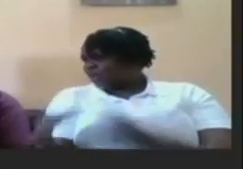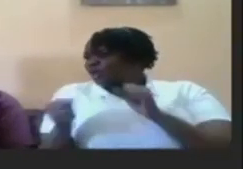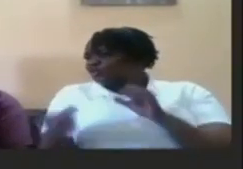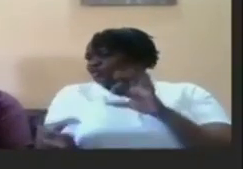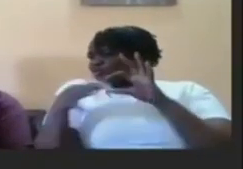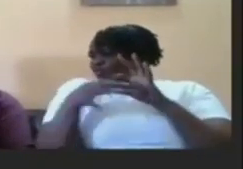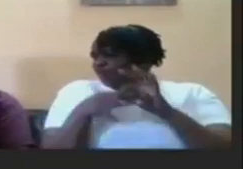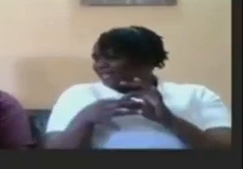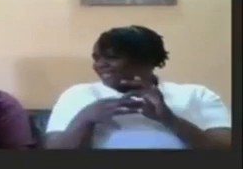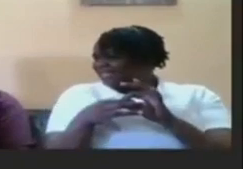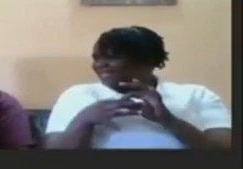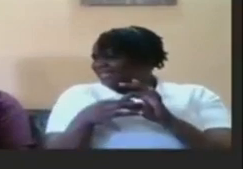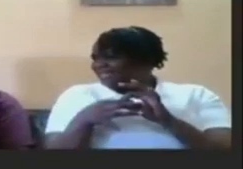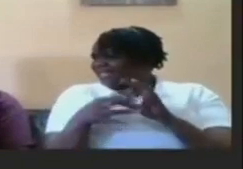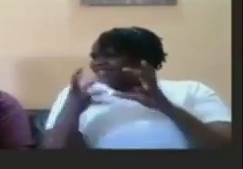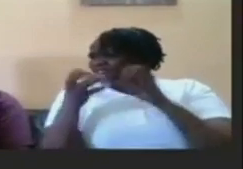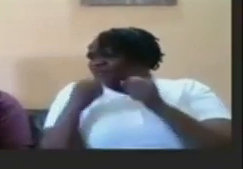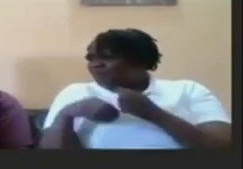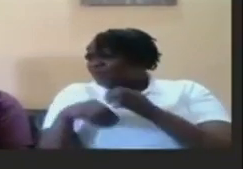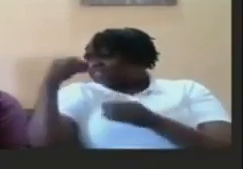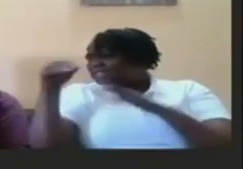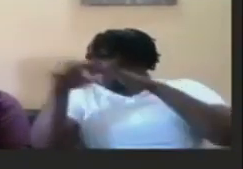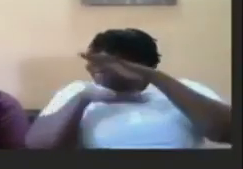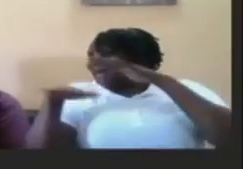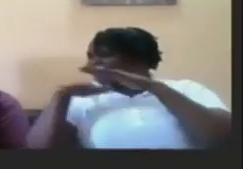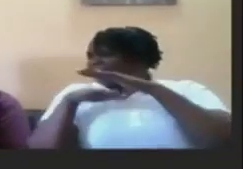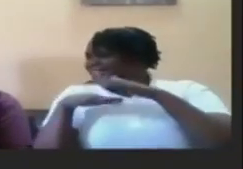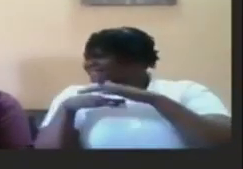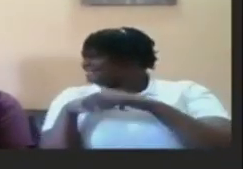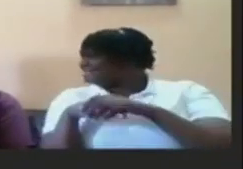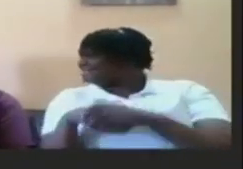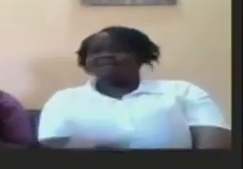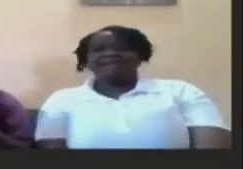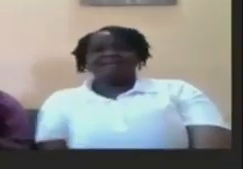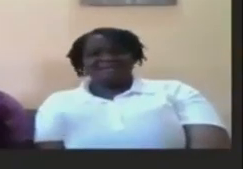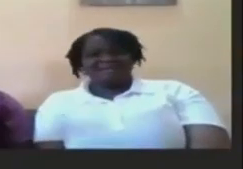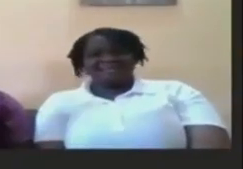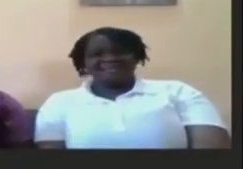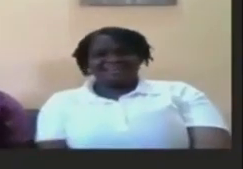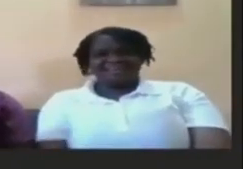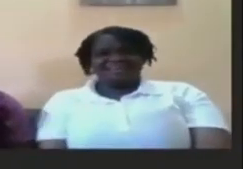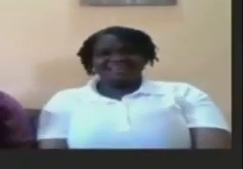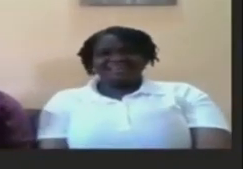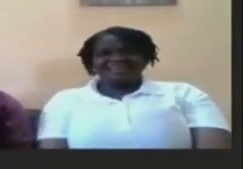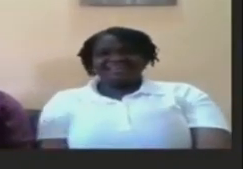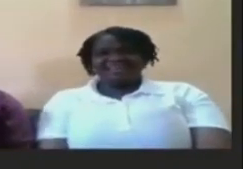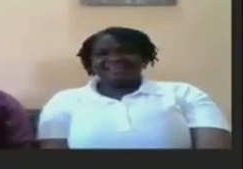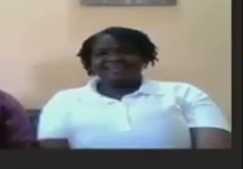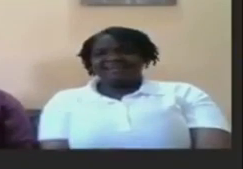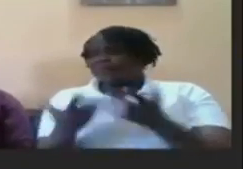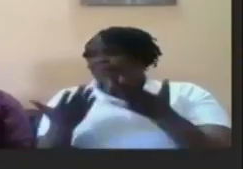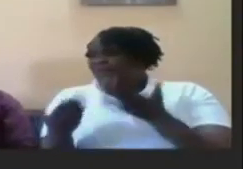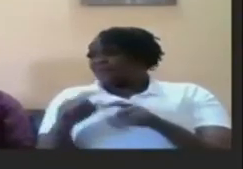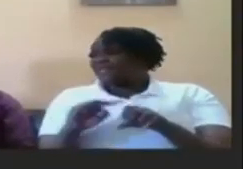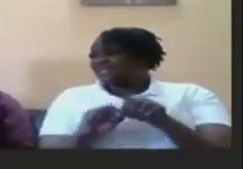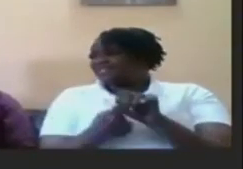just the basics on sign language and while we have her on maybe we can start um so